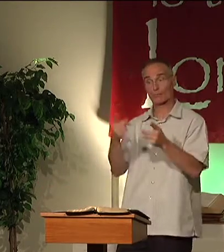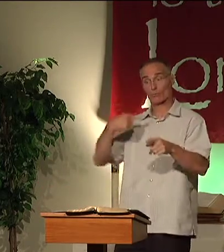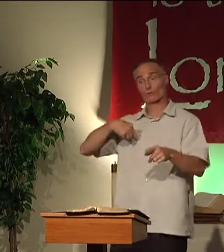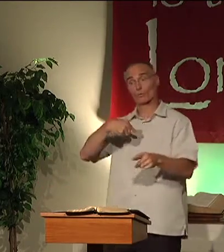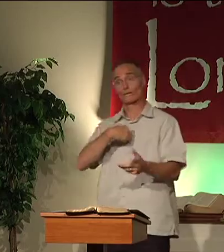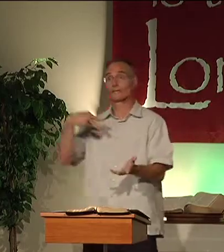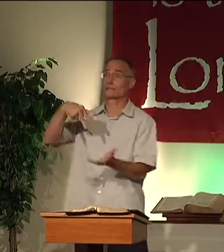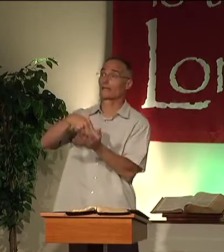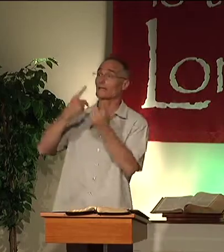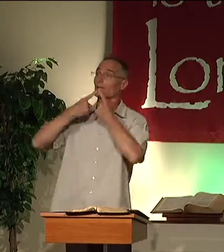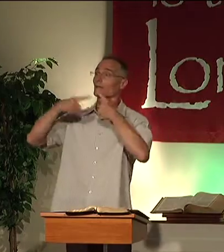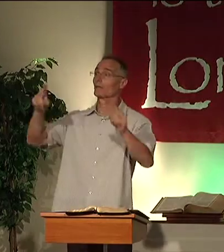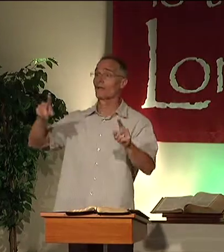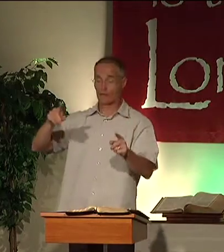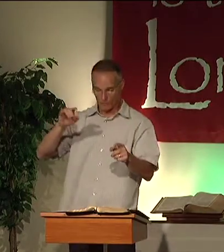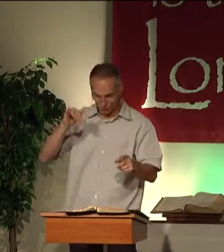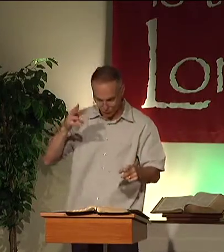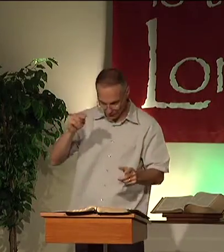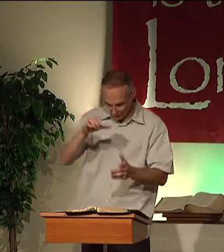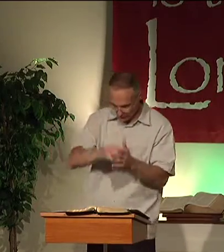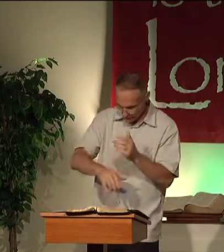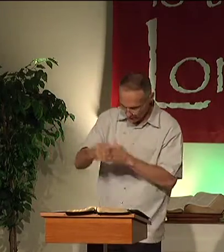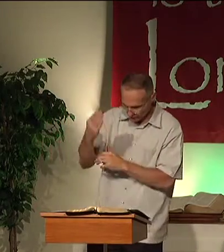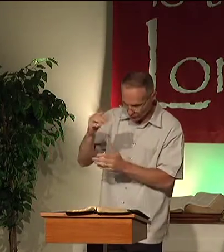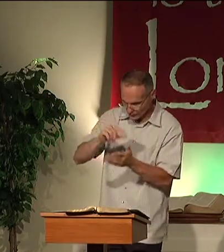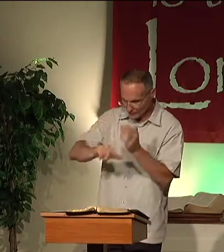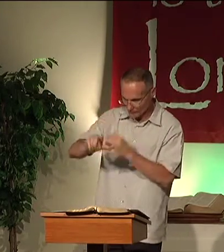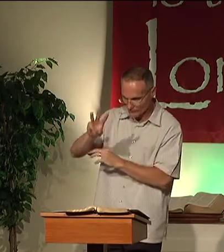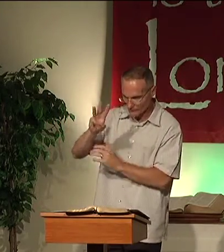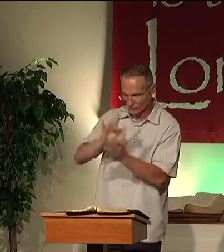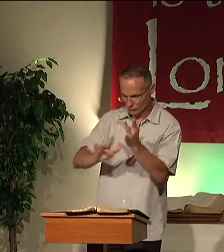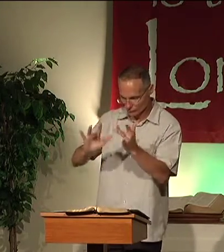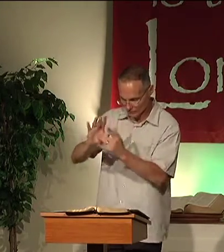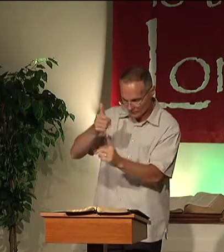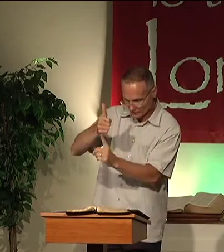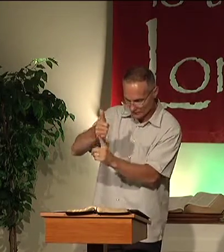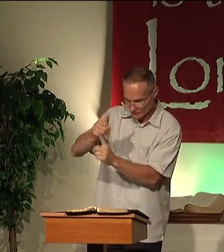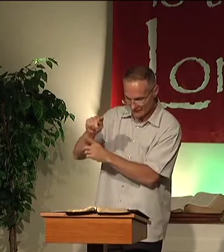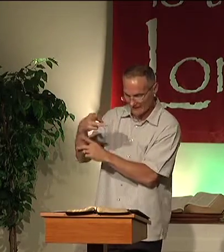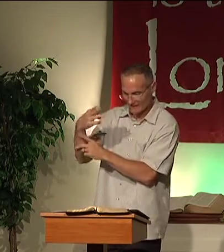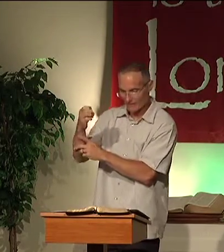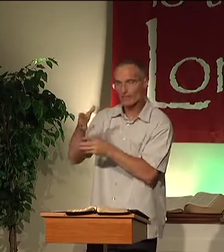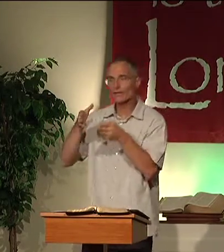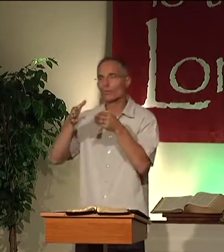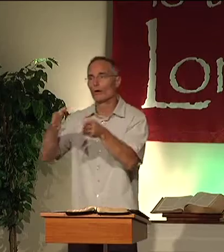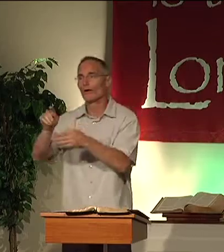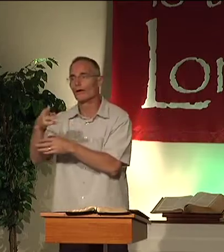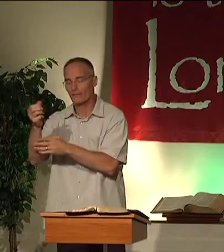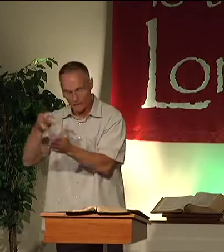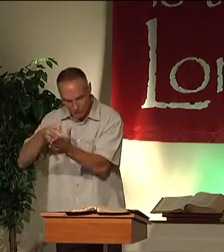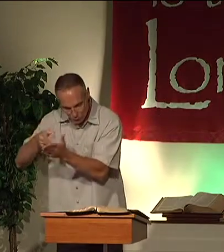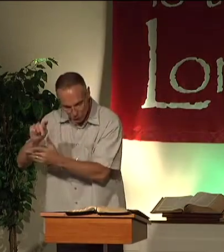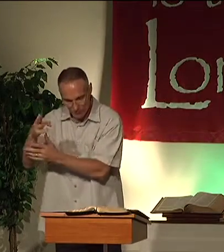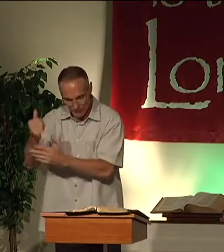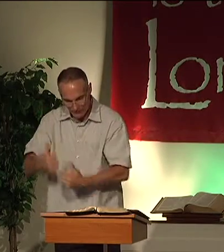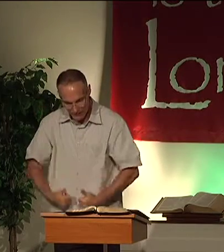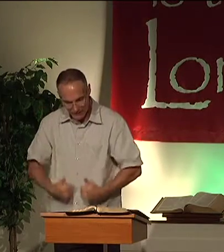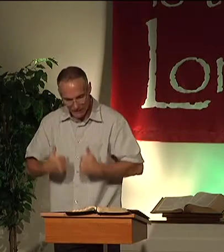For example, when we stand and declare John chapter 14, he is the way, the